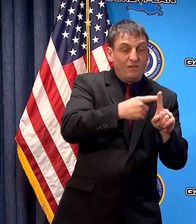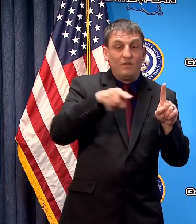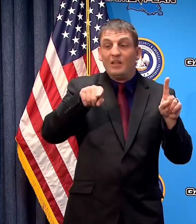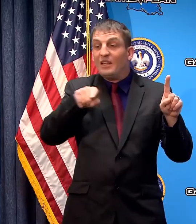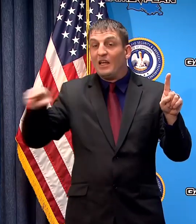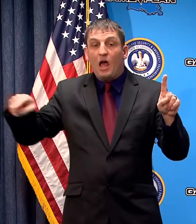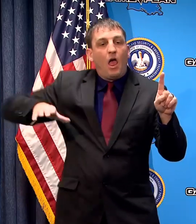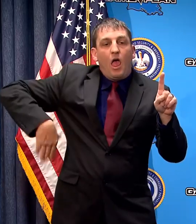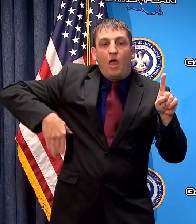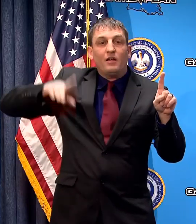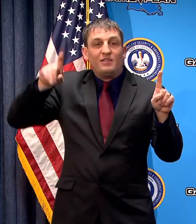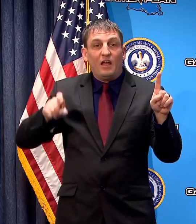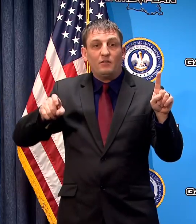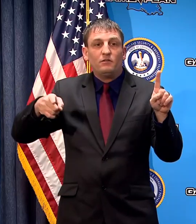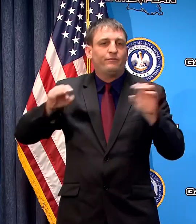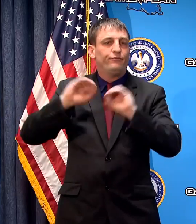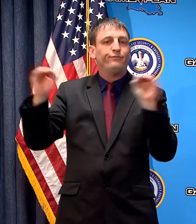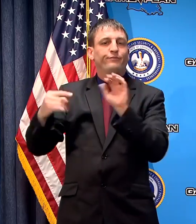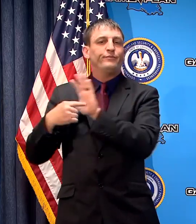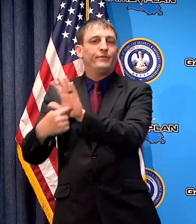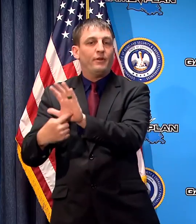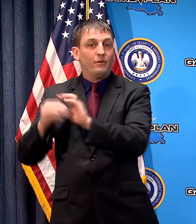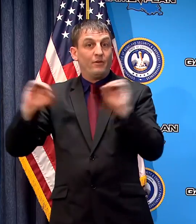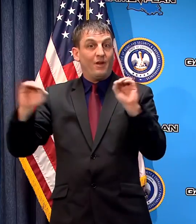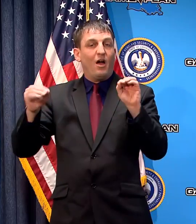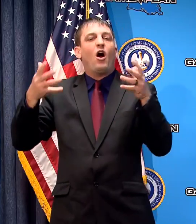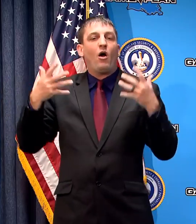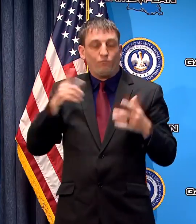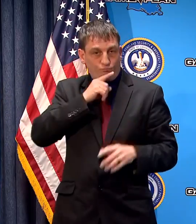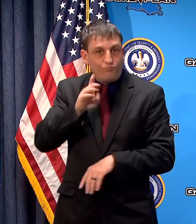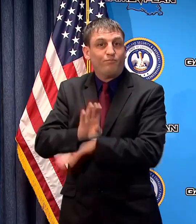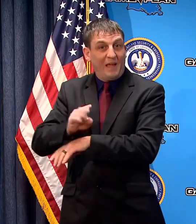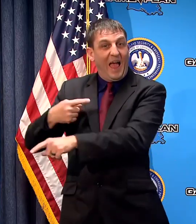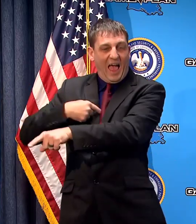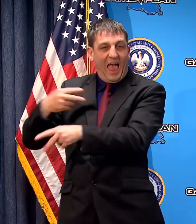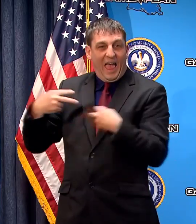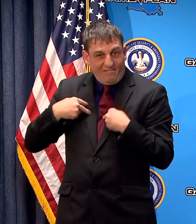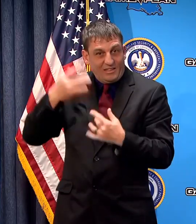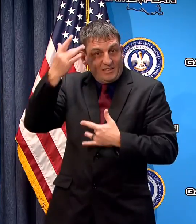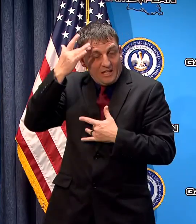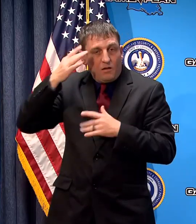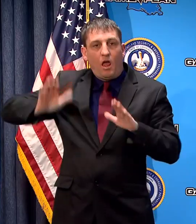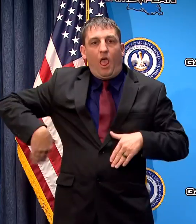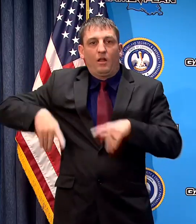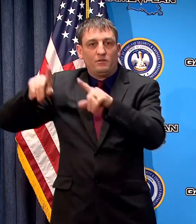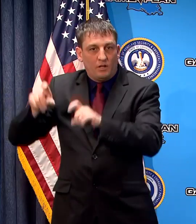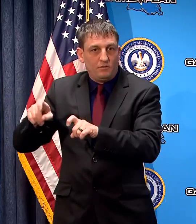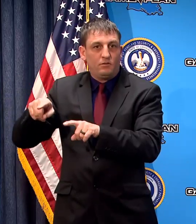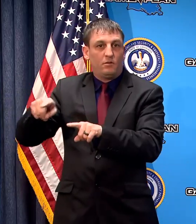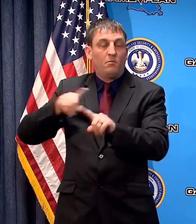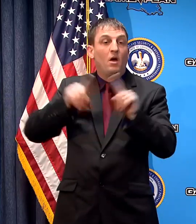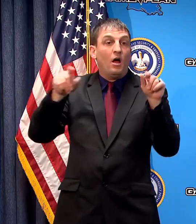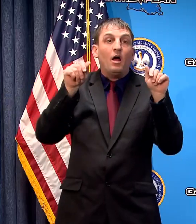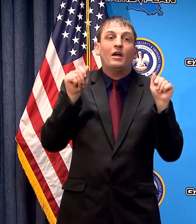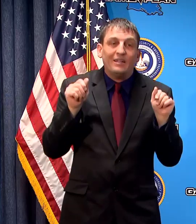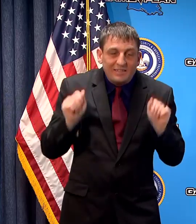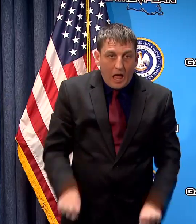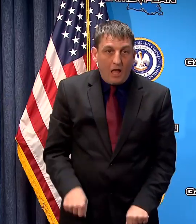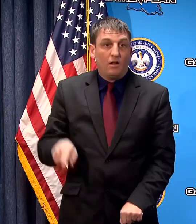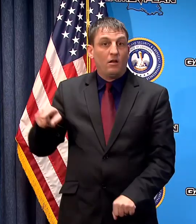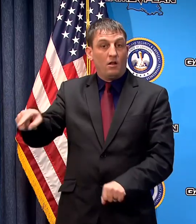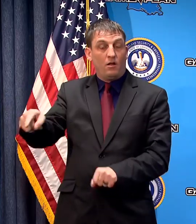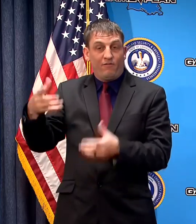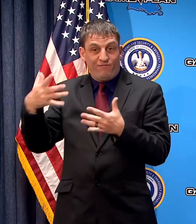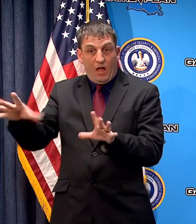percentage of these people are asymptomatic are only very mildly symptomatic but they are capable especially once they